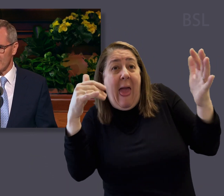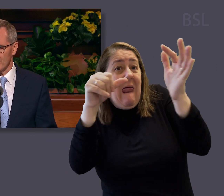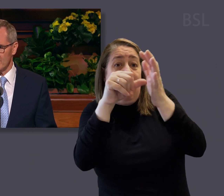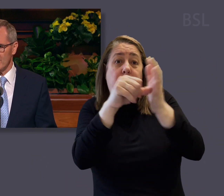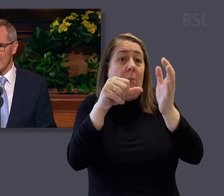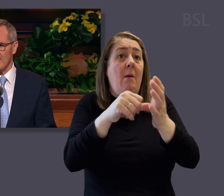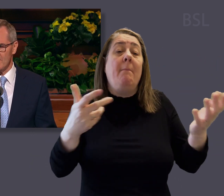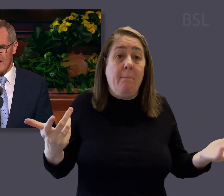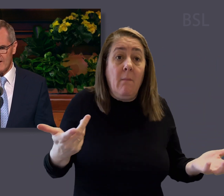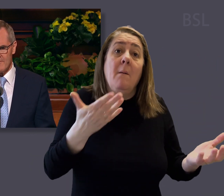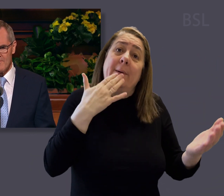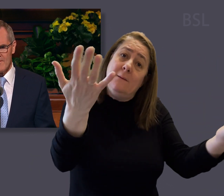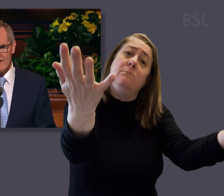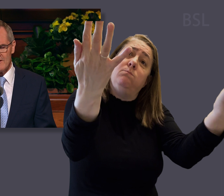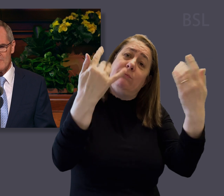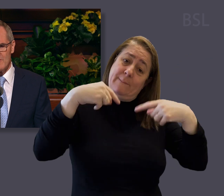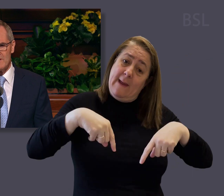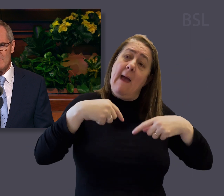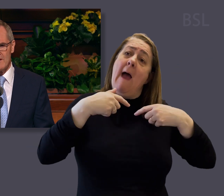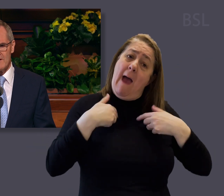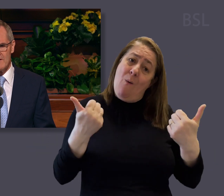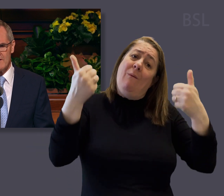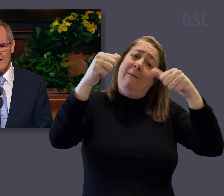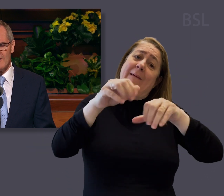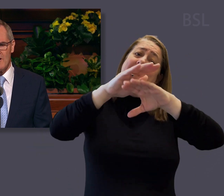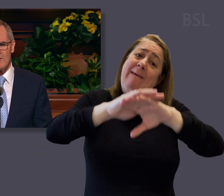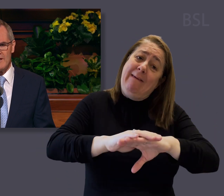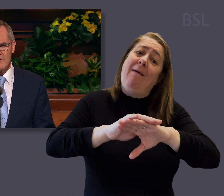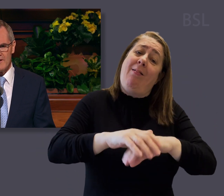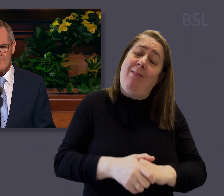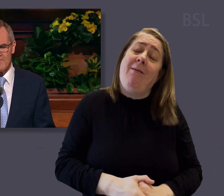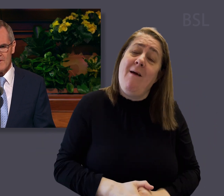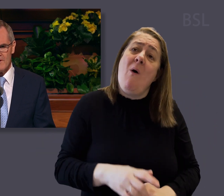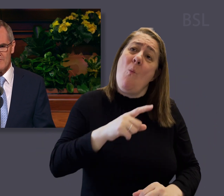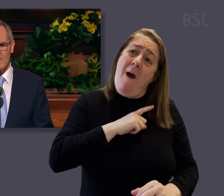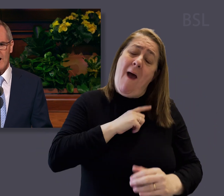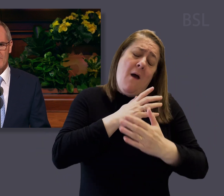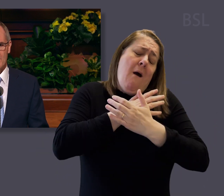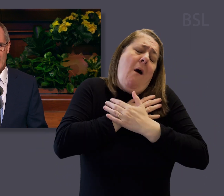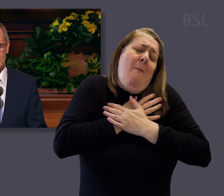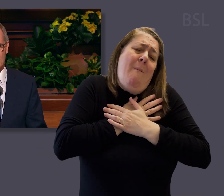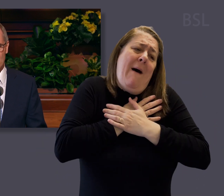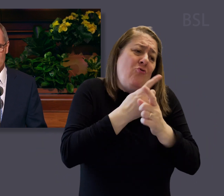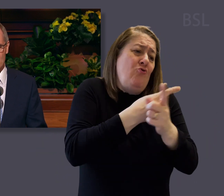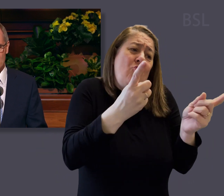afflicted in any manner? Bring them hither, and I will heal them. For I have compassion upon you.